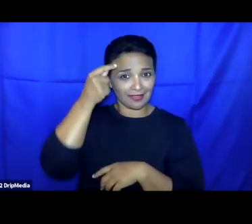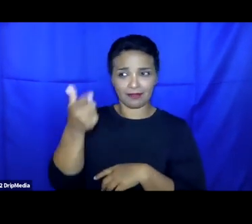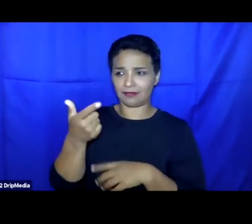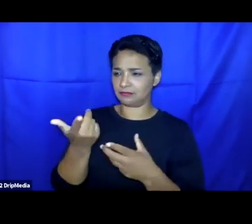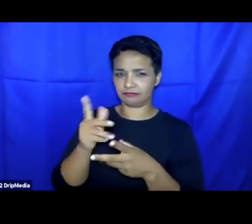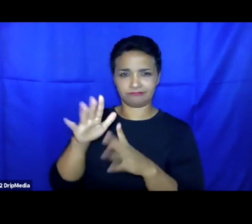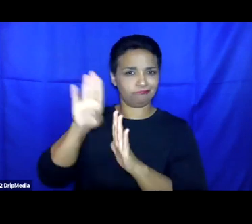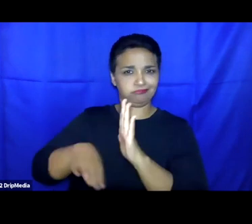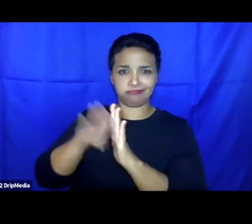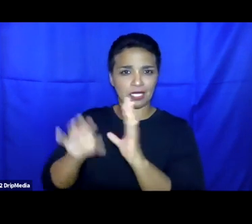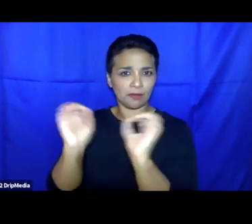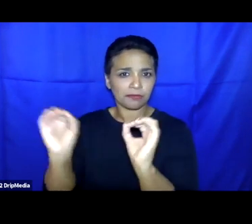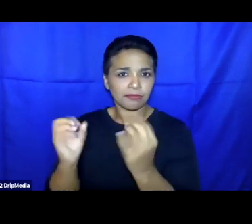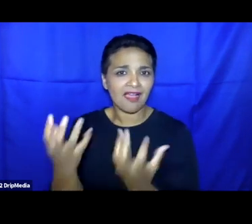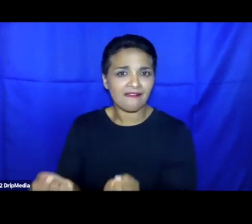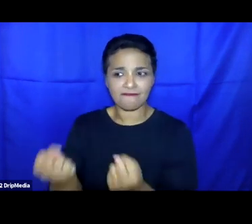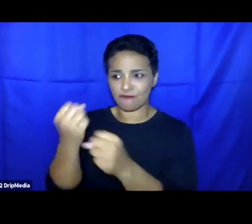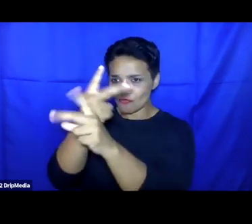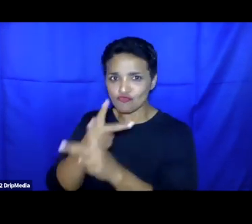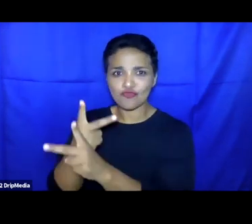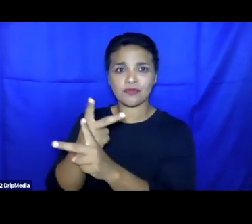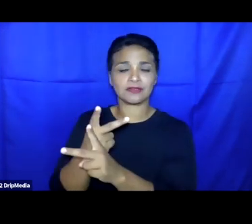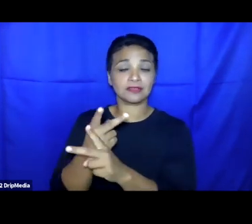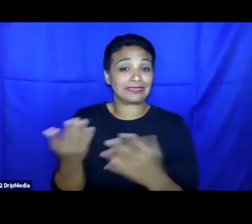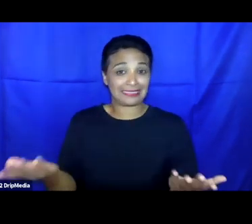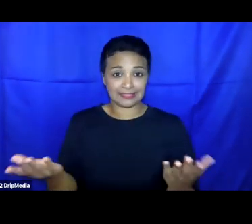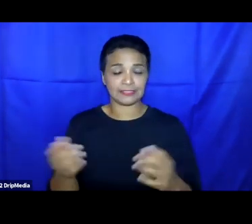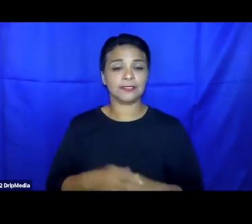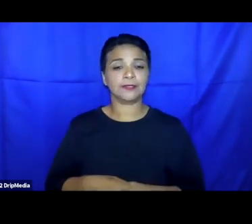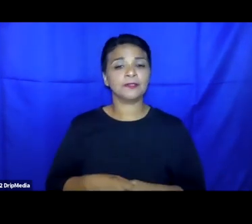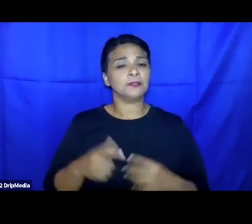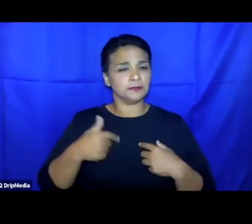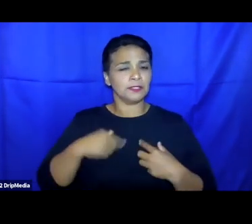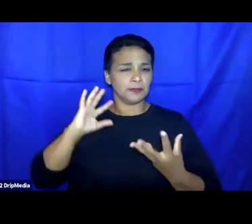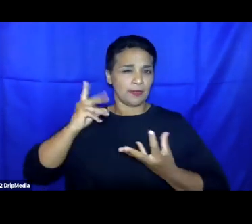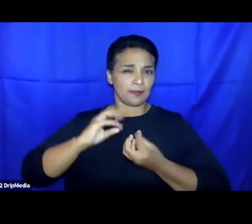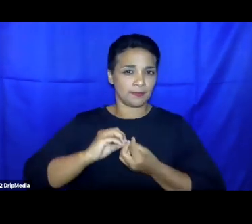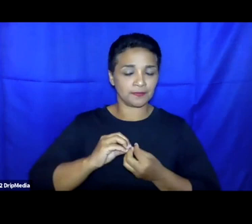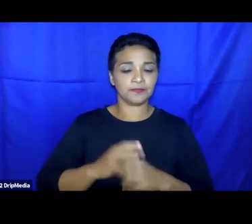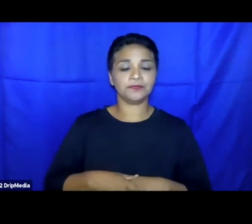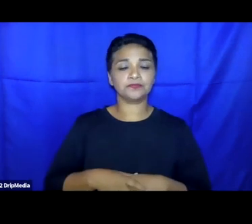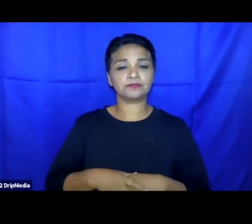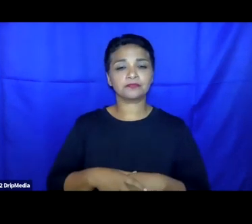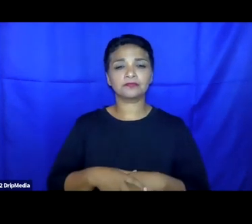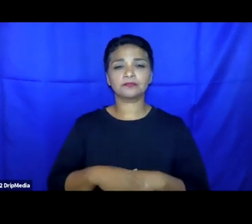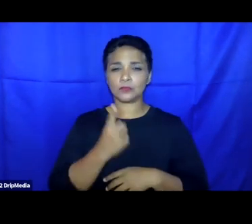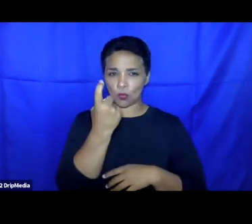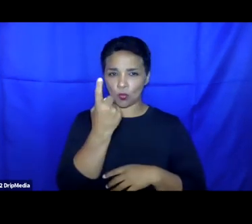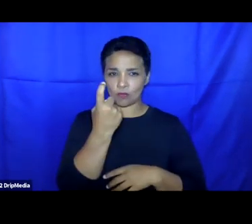So, finally, I'd like to raise a further area for legal research